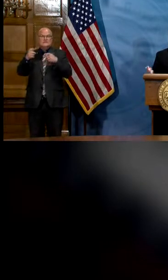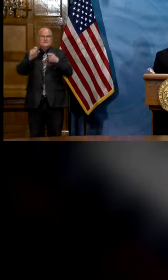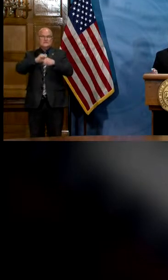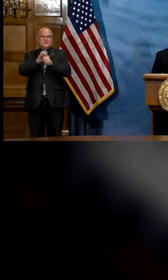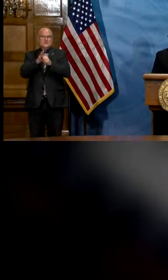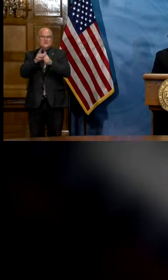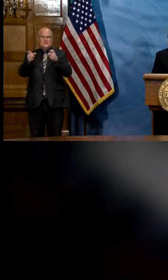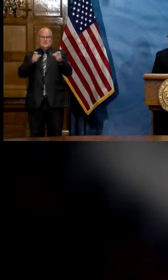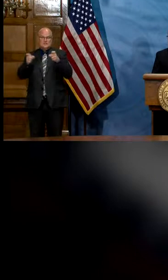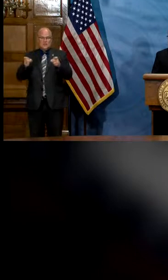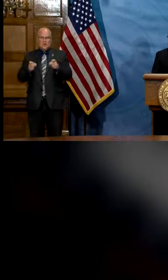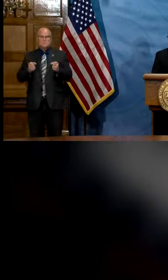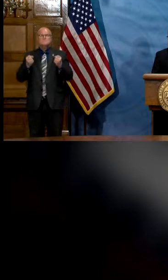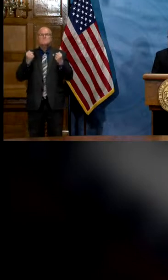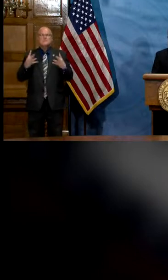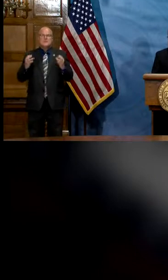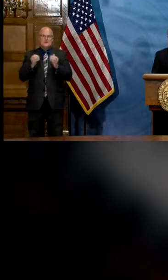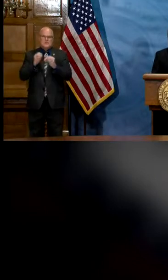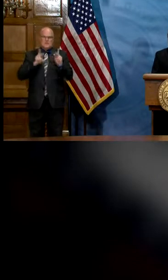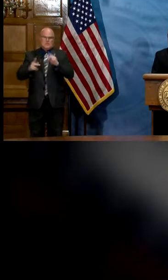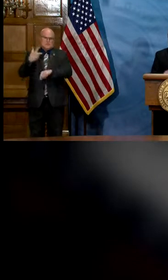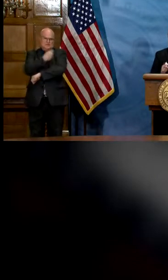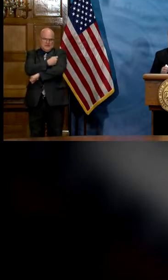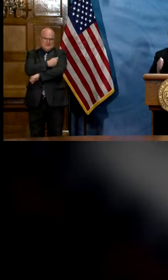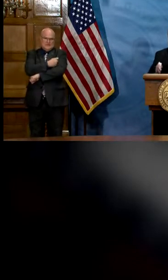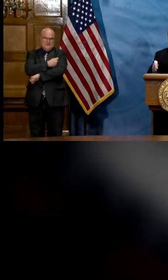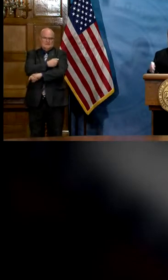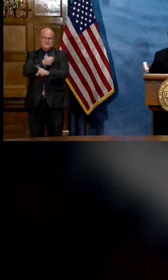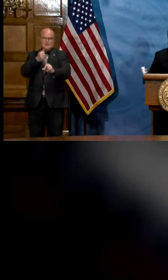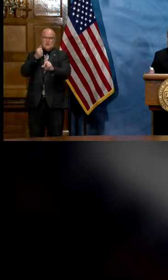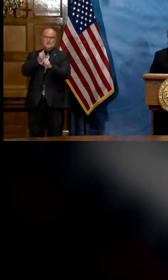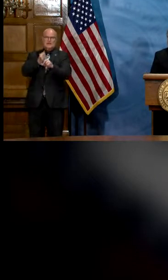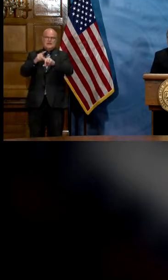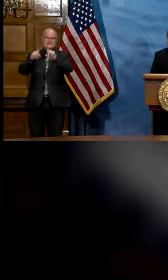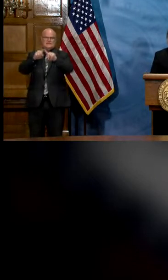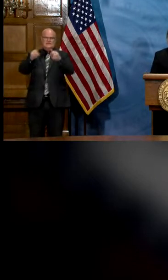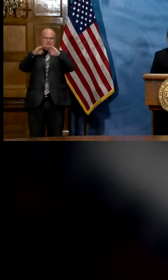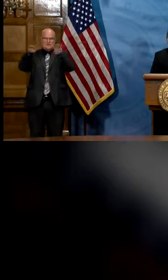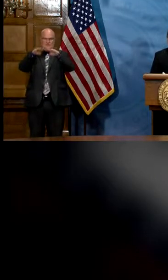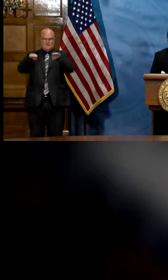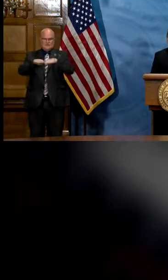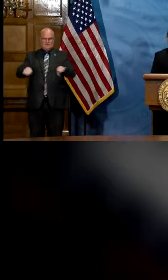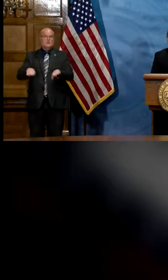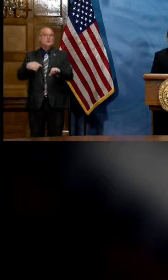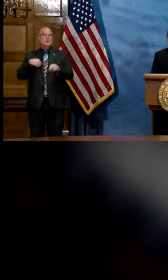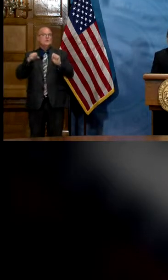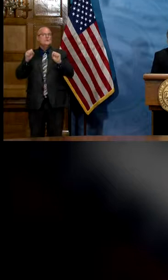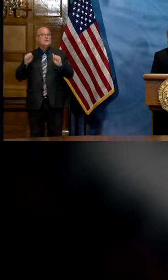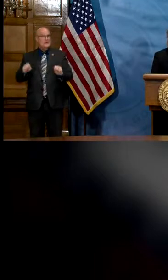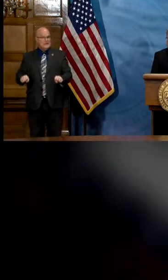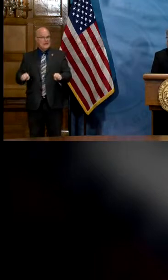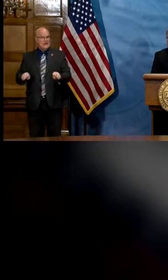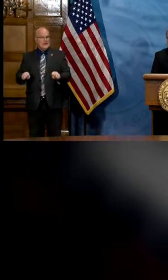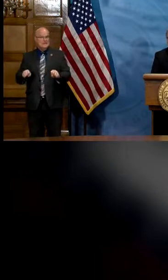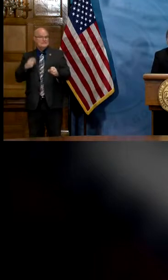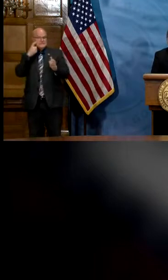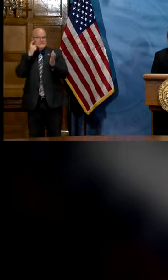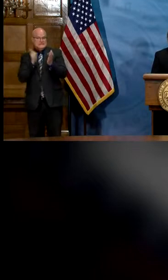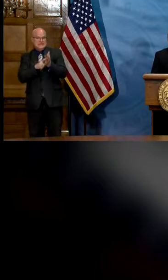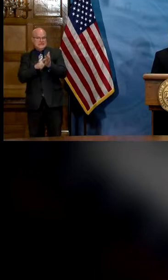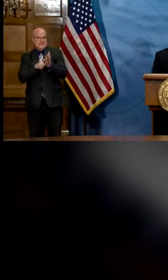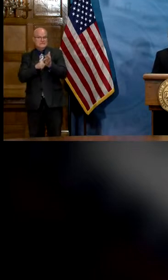larger numbers of individuals vaccinated so it impacts on multiple aspects and we can as i said before detect it